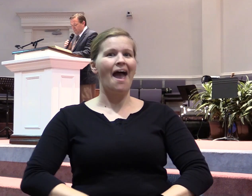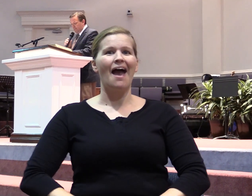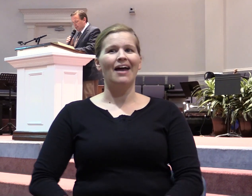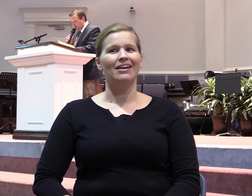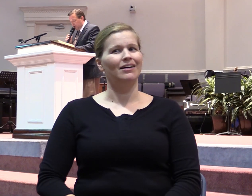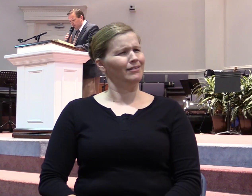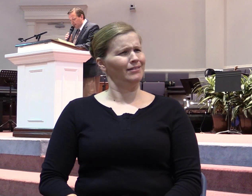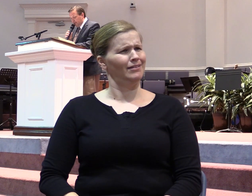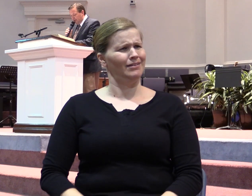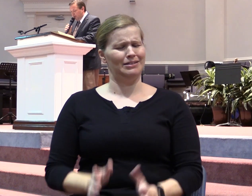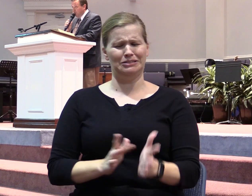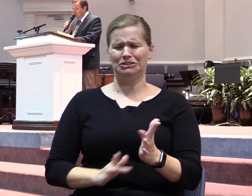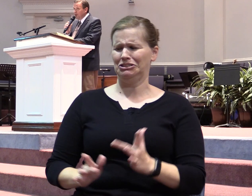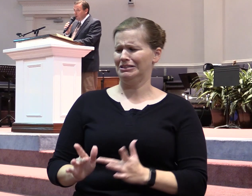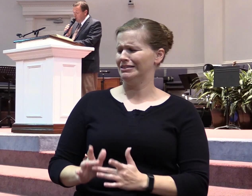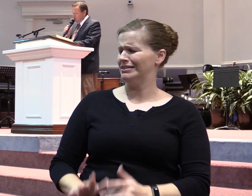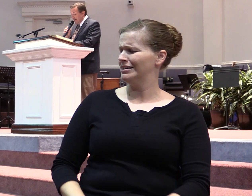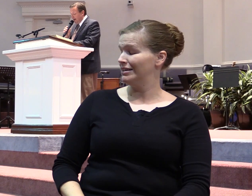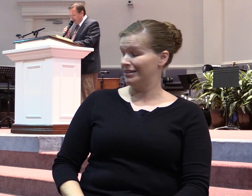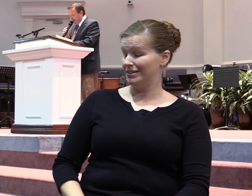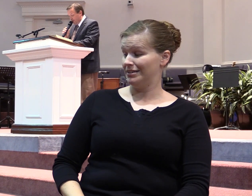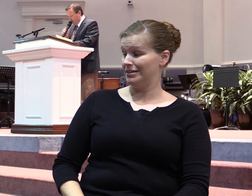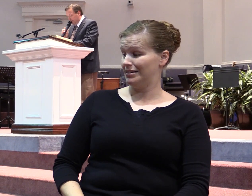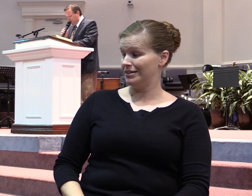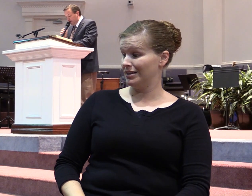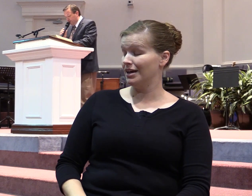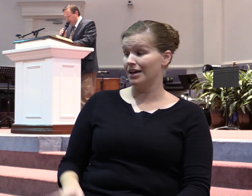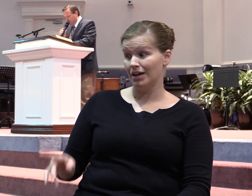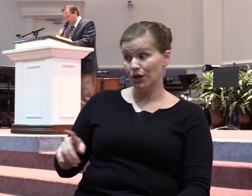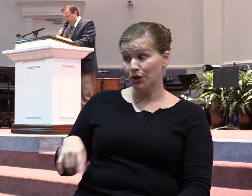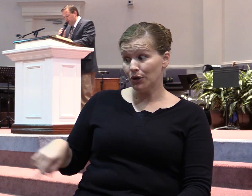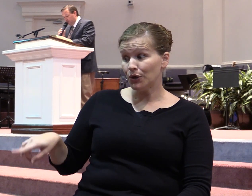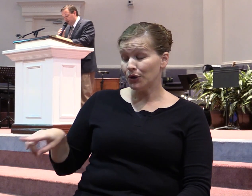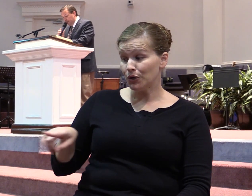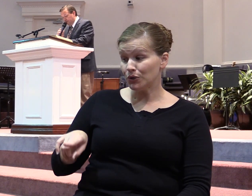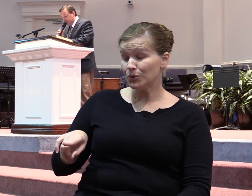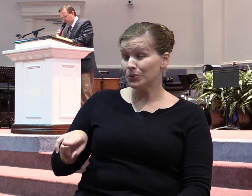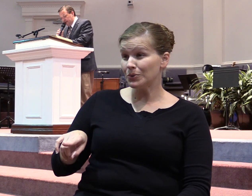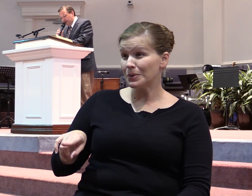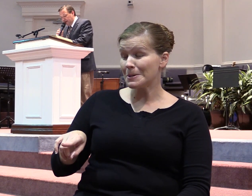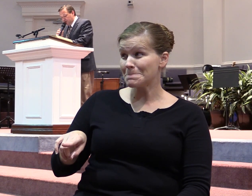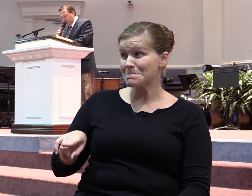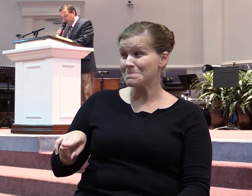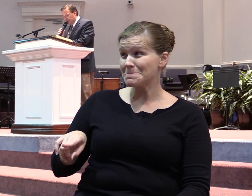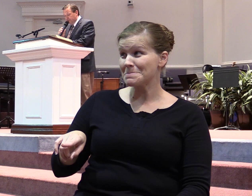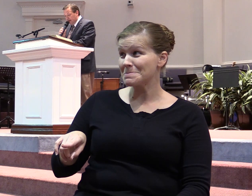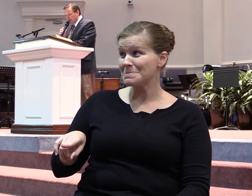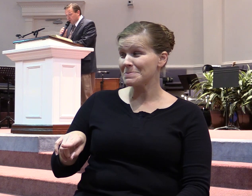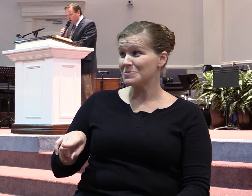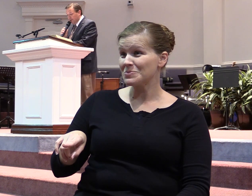And Jesus said unto them, You shall indeed drink of the cup that I drink of and with the baptism that I shall be baptized with.